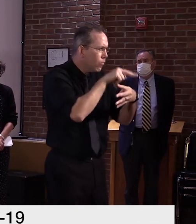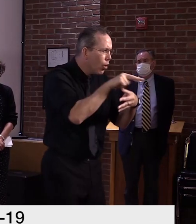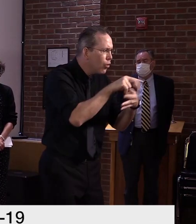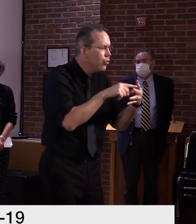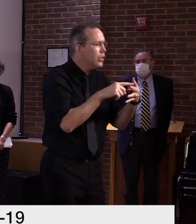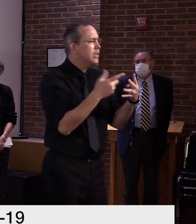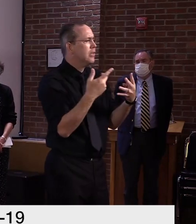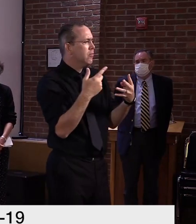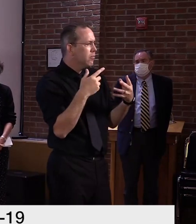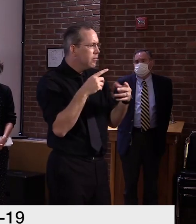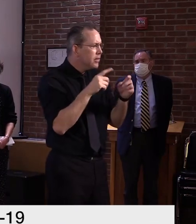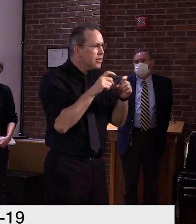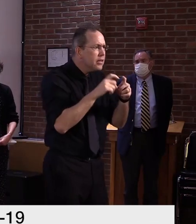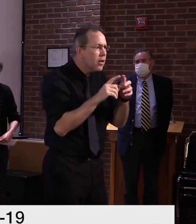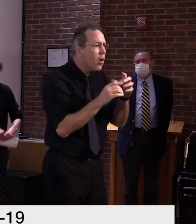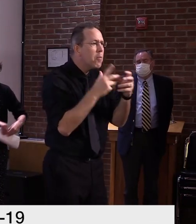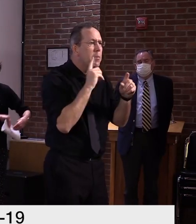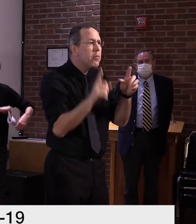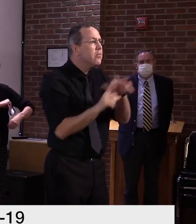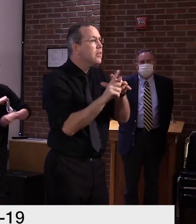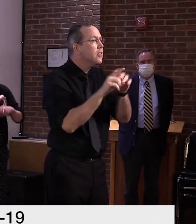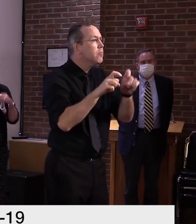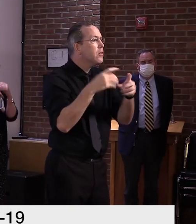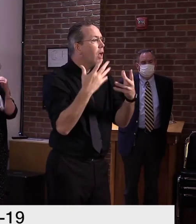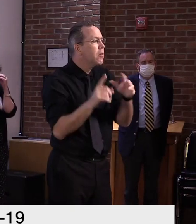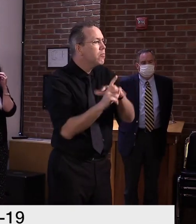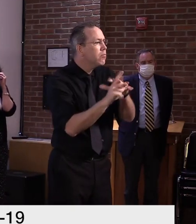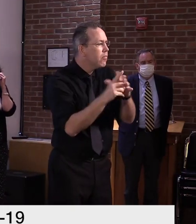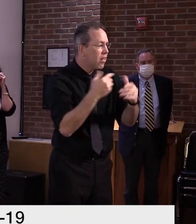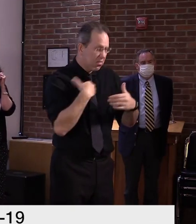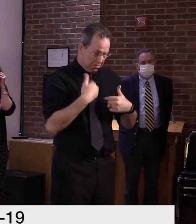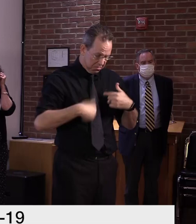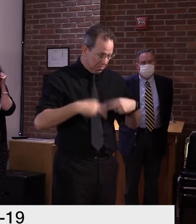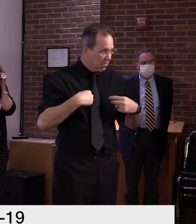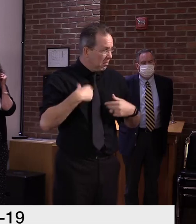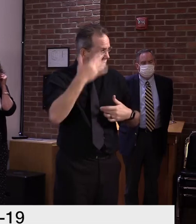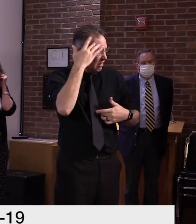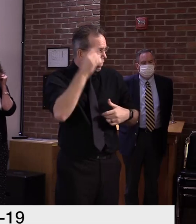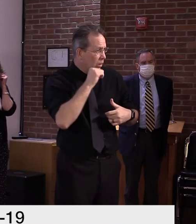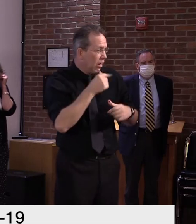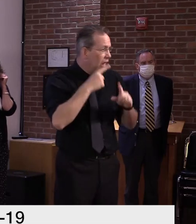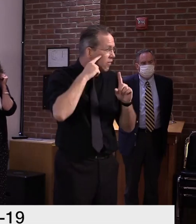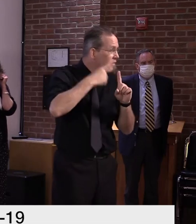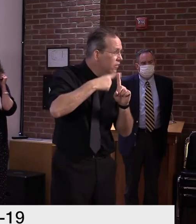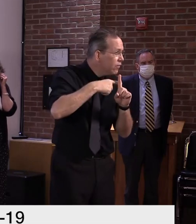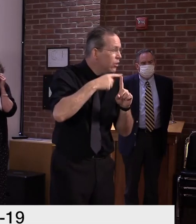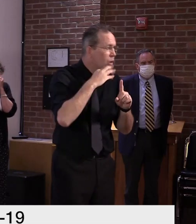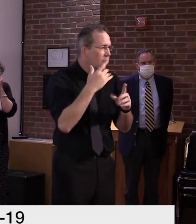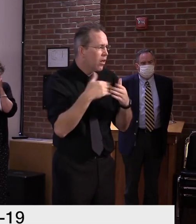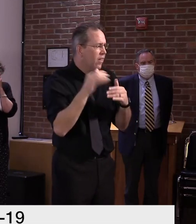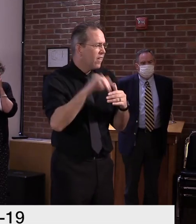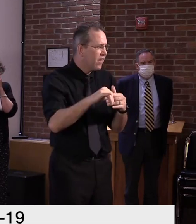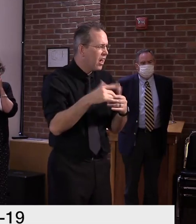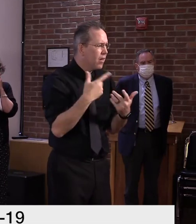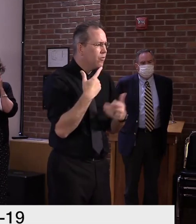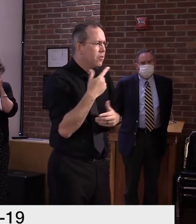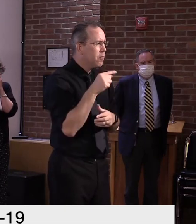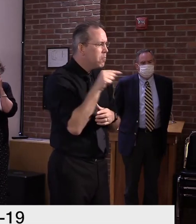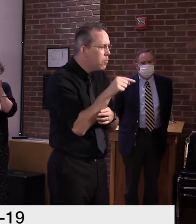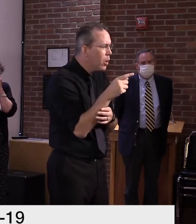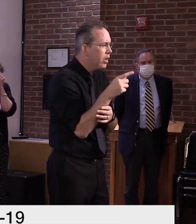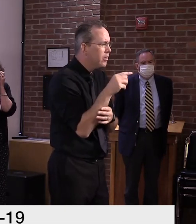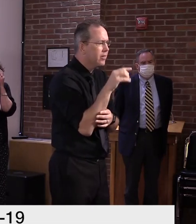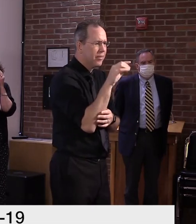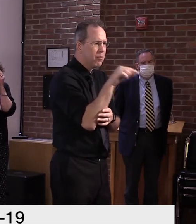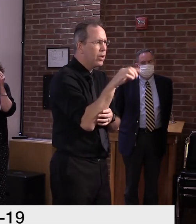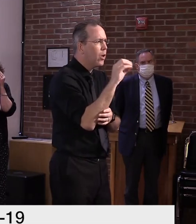or urgent care facilities to report COVID-like symptoms remains stable this week. And today we sit at just 0.87%, well